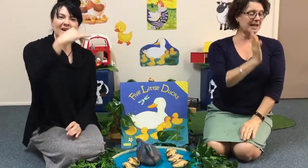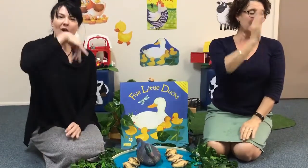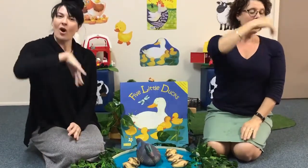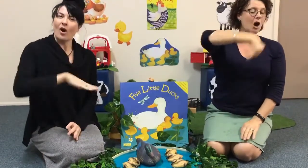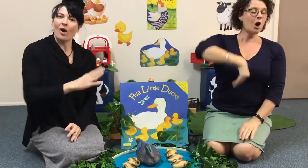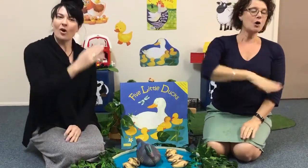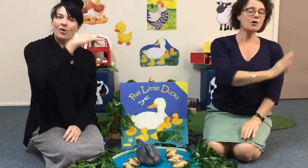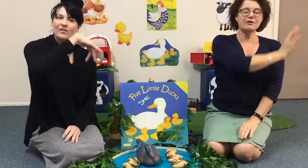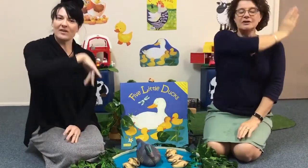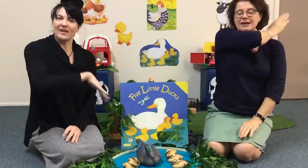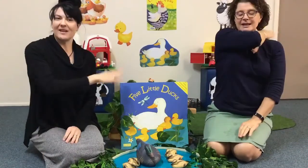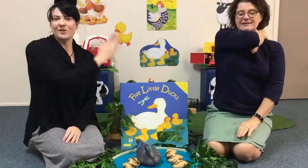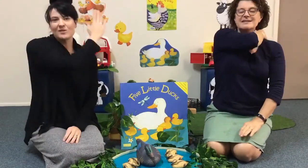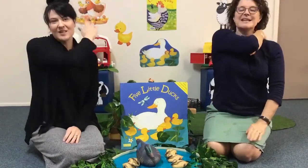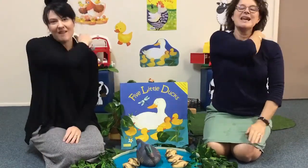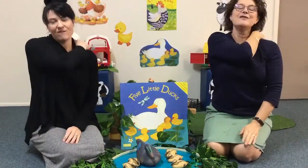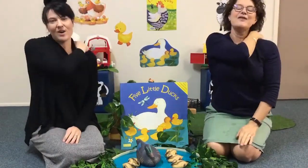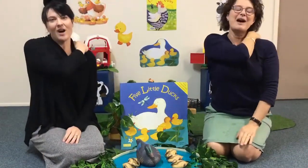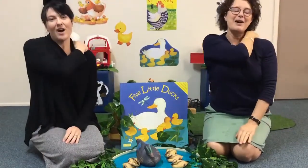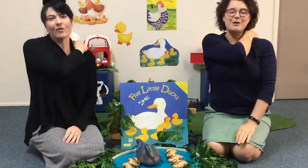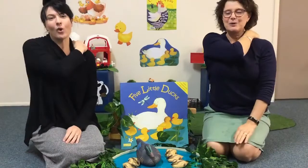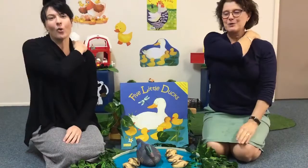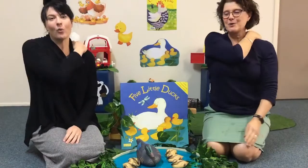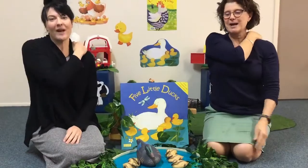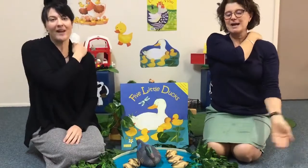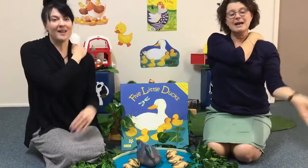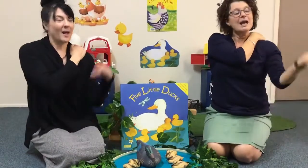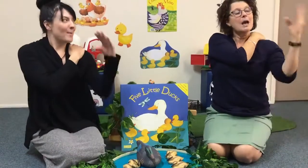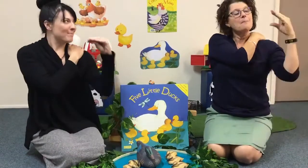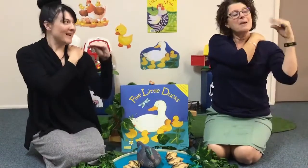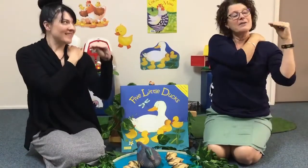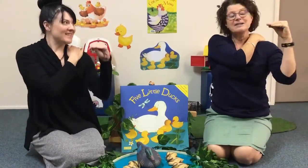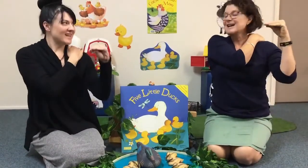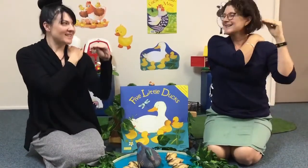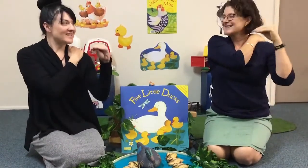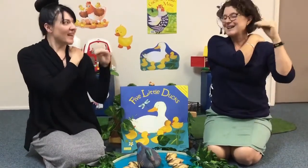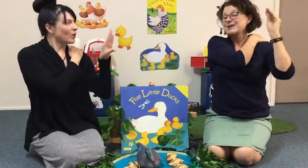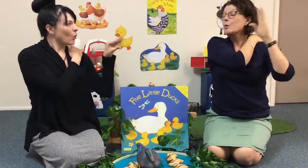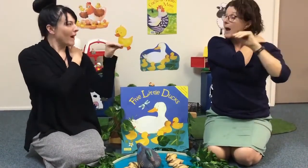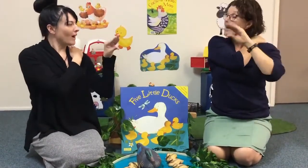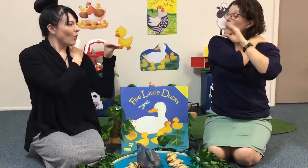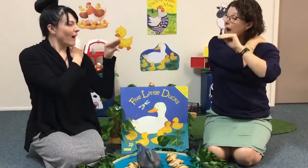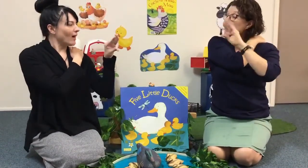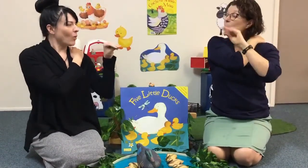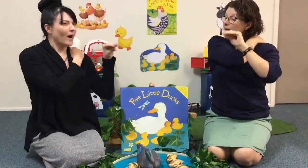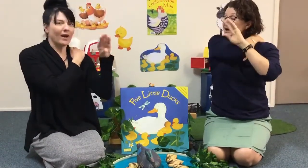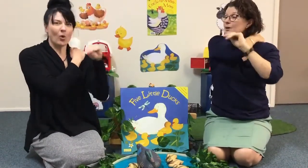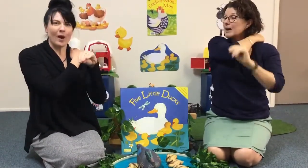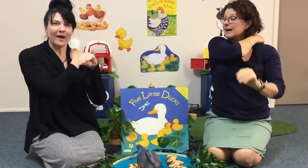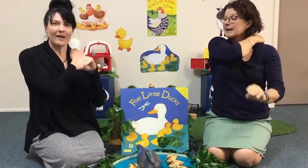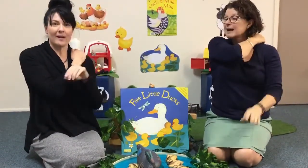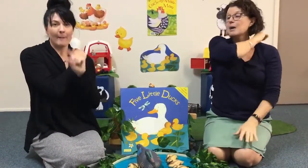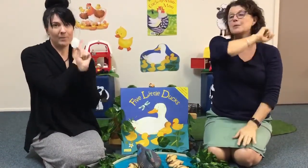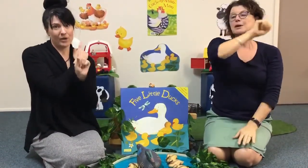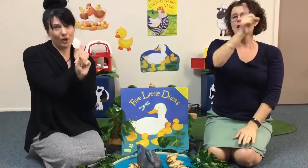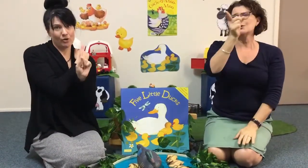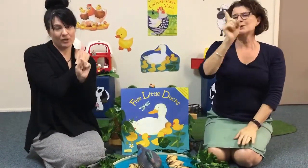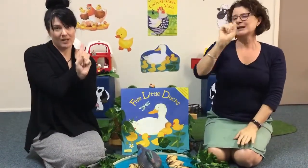Over the hills and far away Mother Duck said quack, quack, quack, quack, quack But only